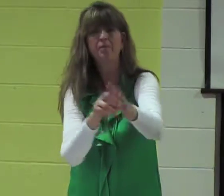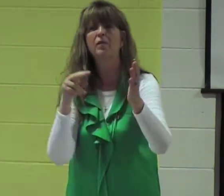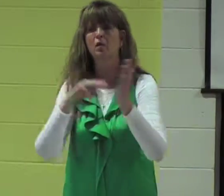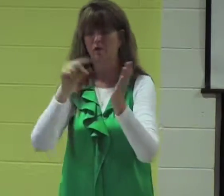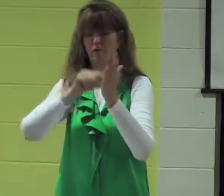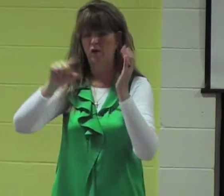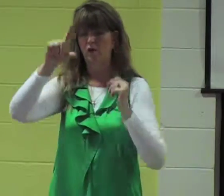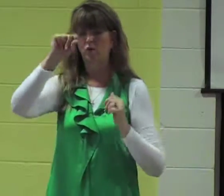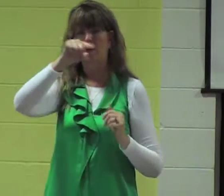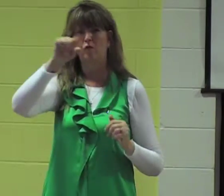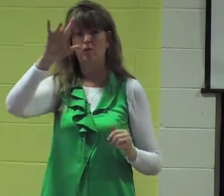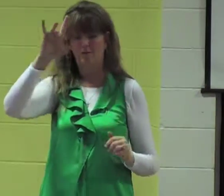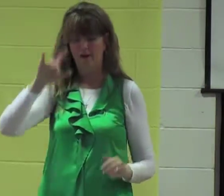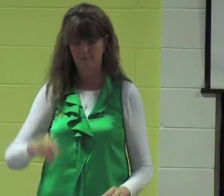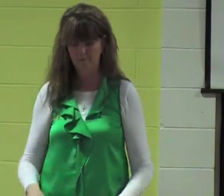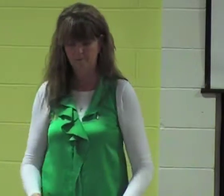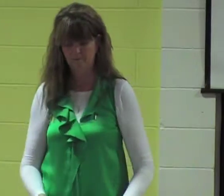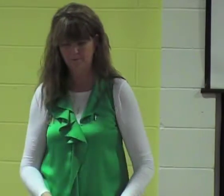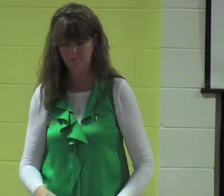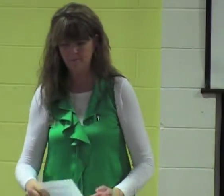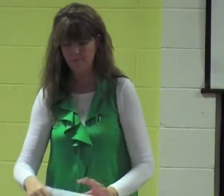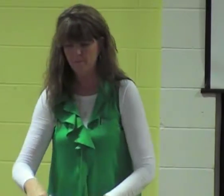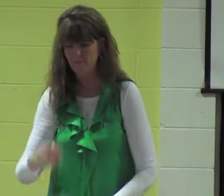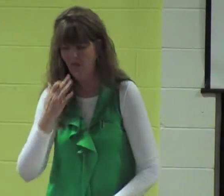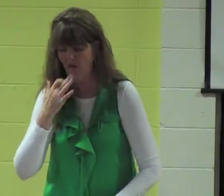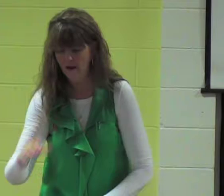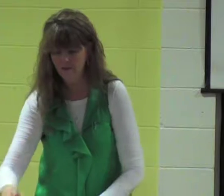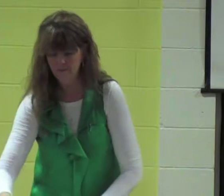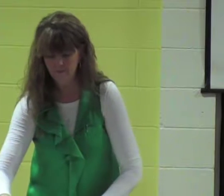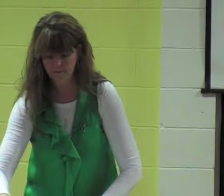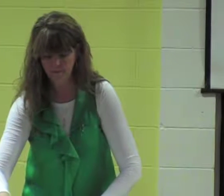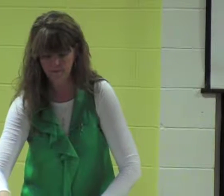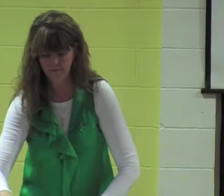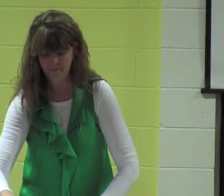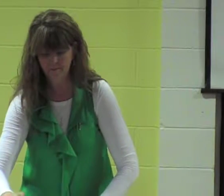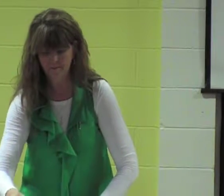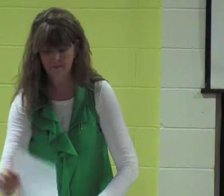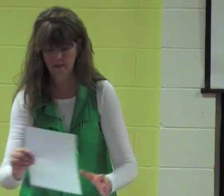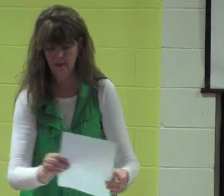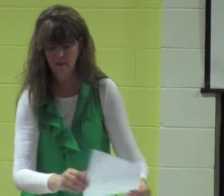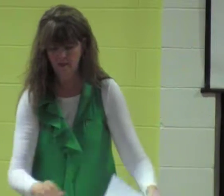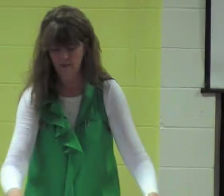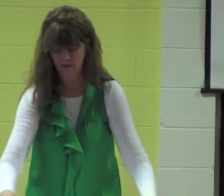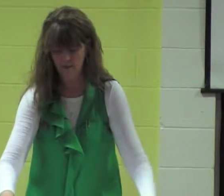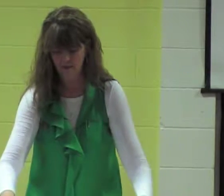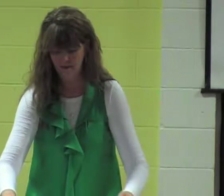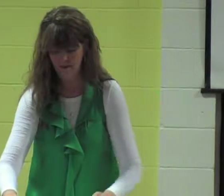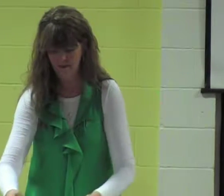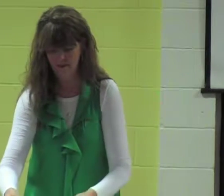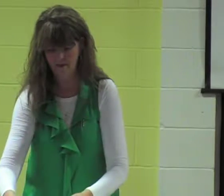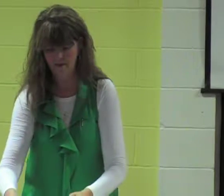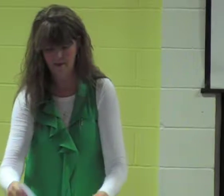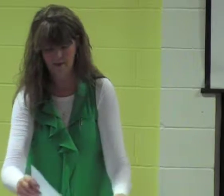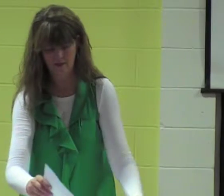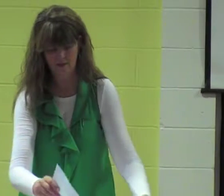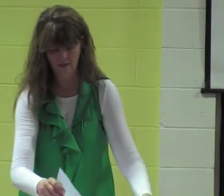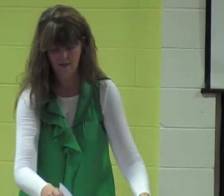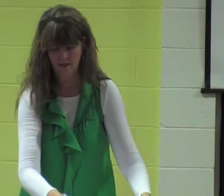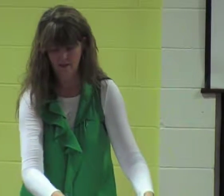When we believe, when we believe fully, we will have a different kind of response. I want you to look at verses 20